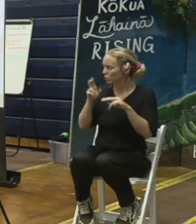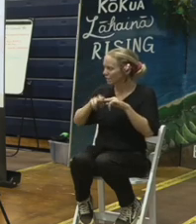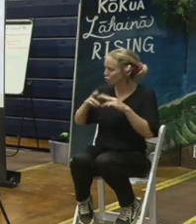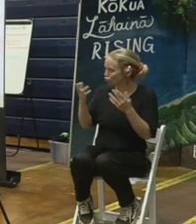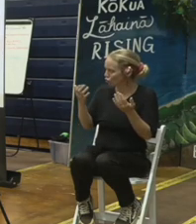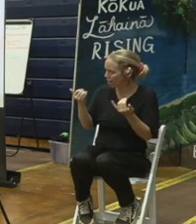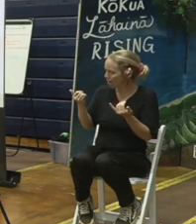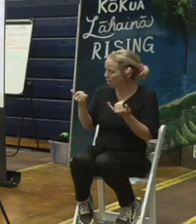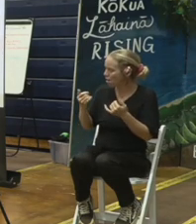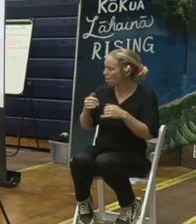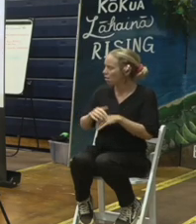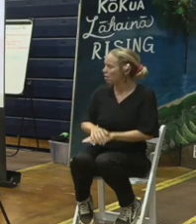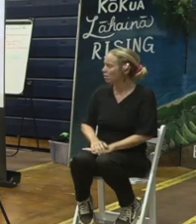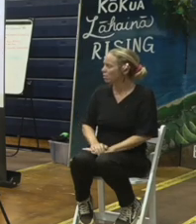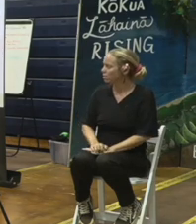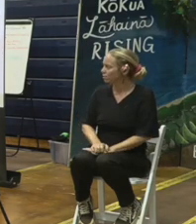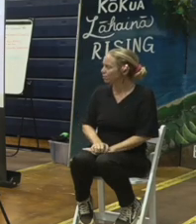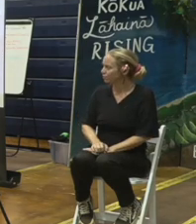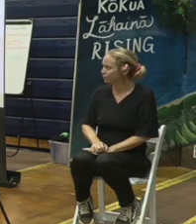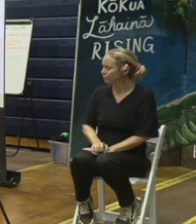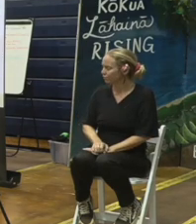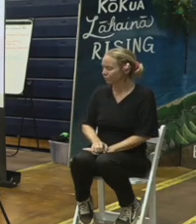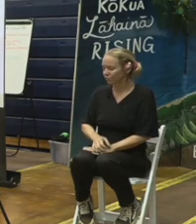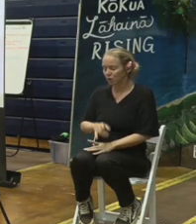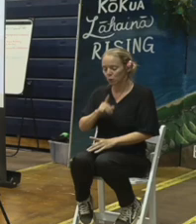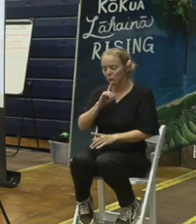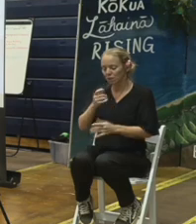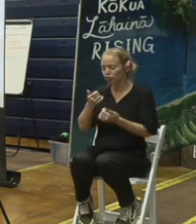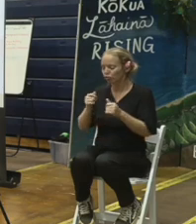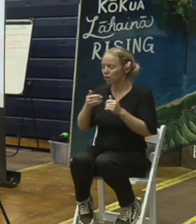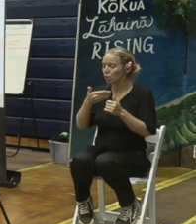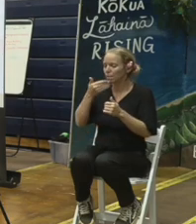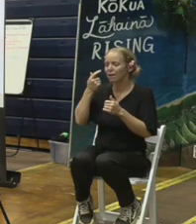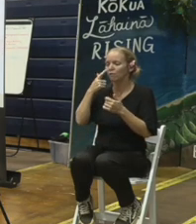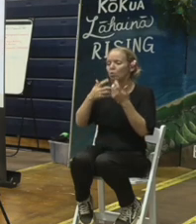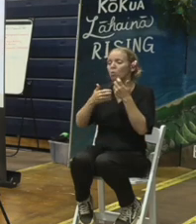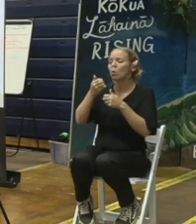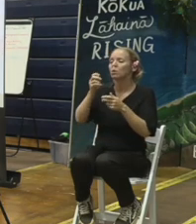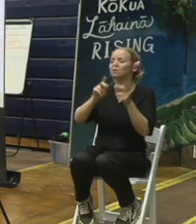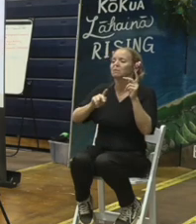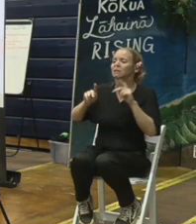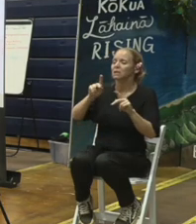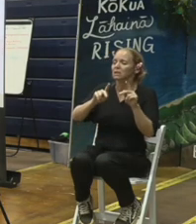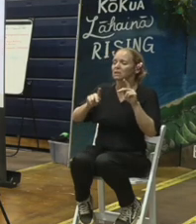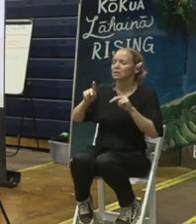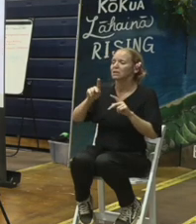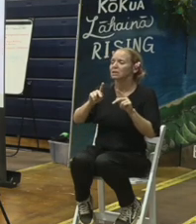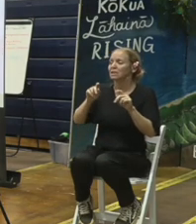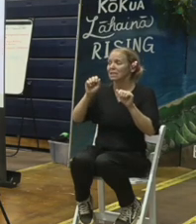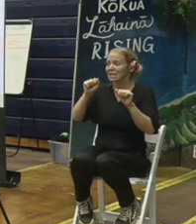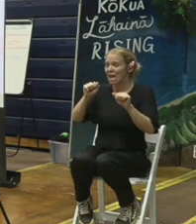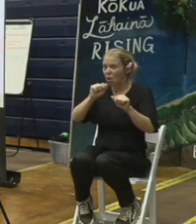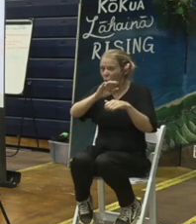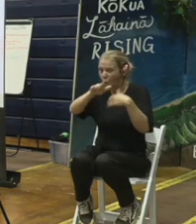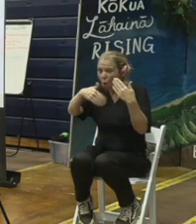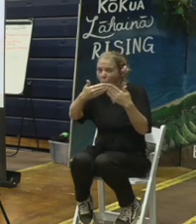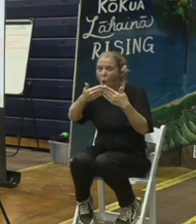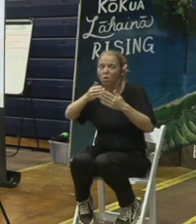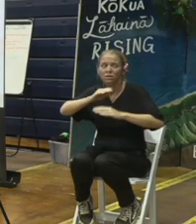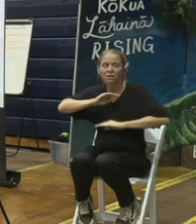but everything we're doing we're trying to do the best for the most people can you do for all can you do it for every single person